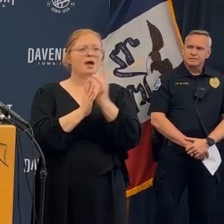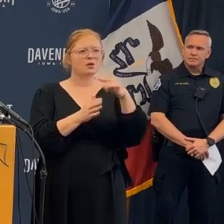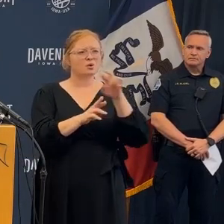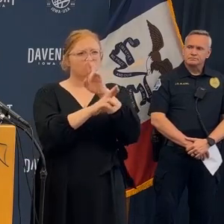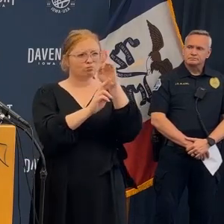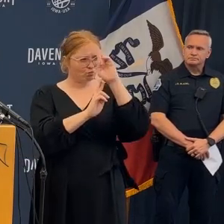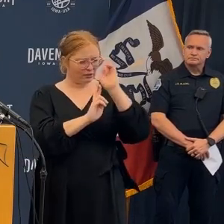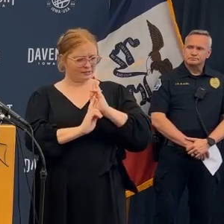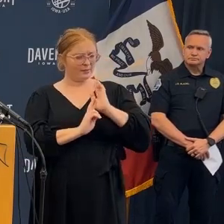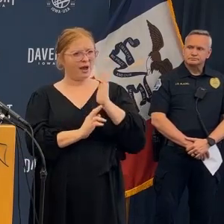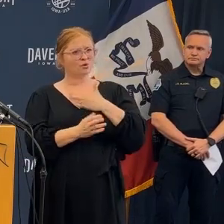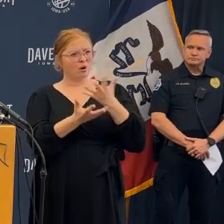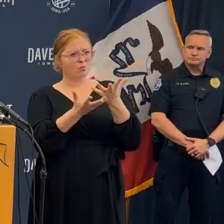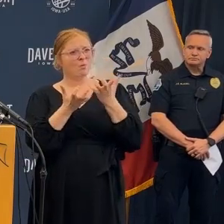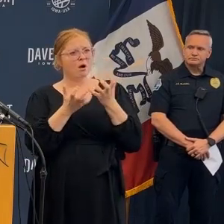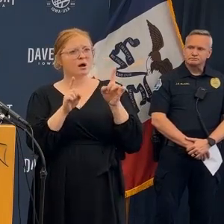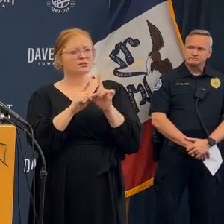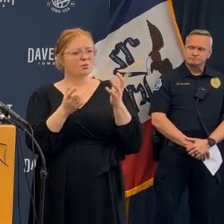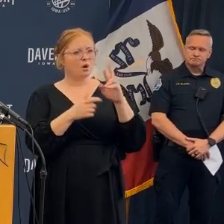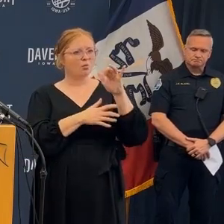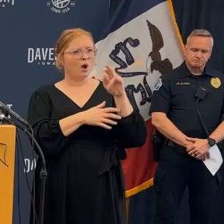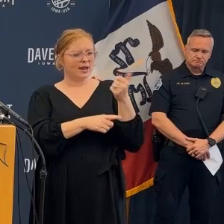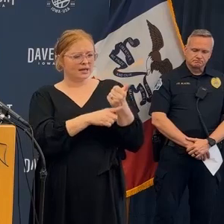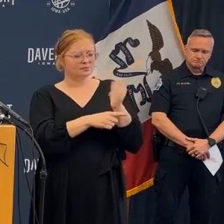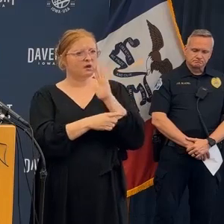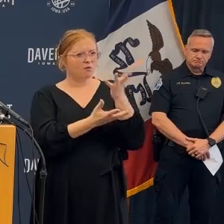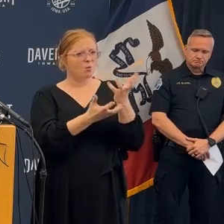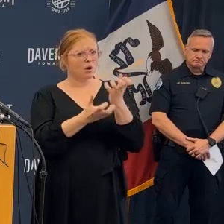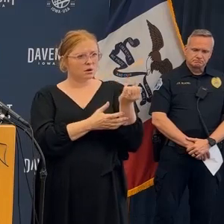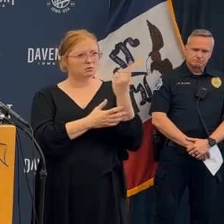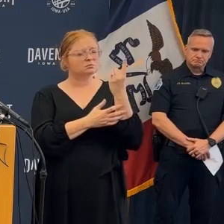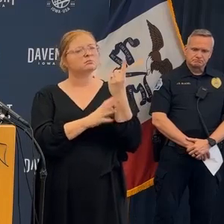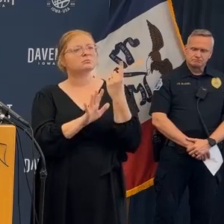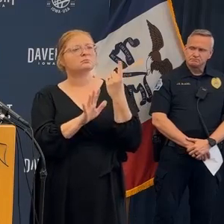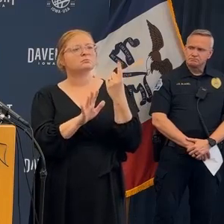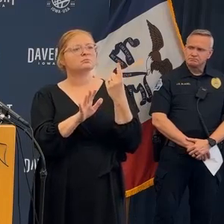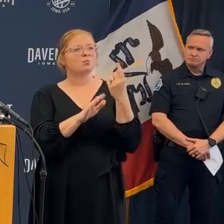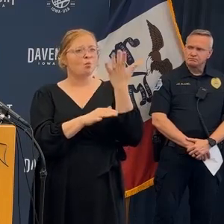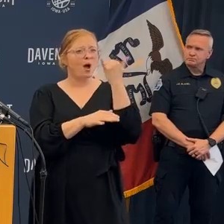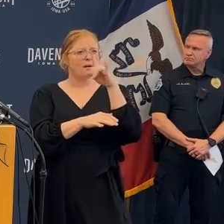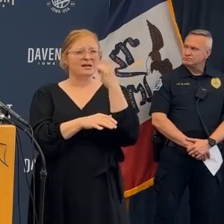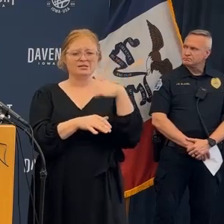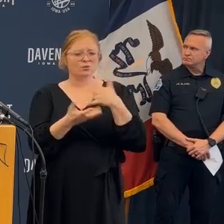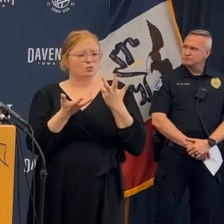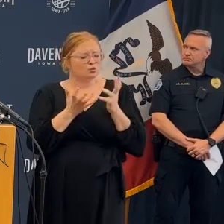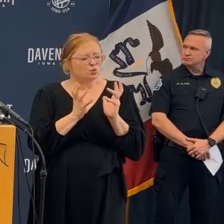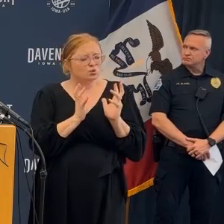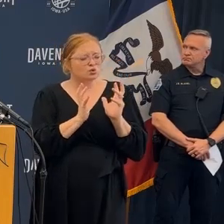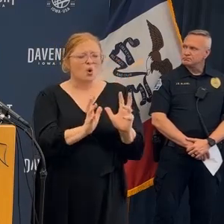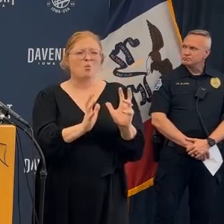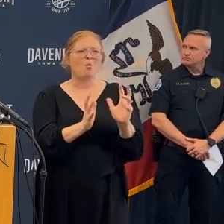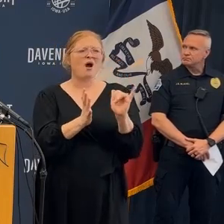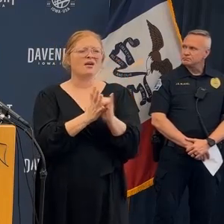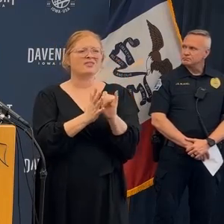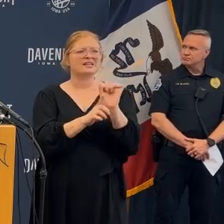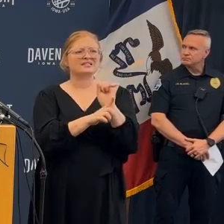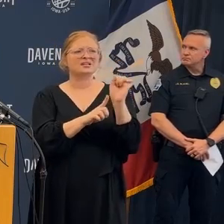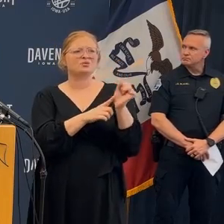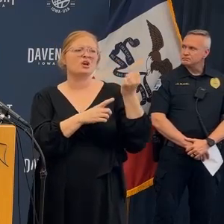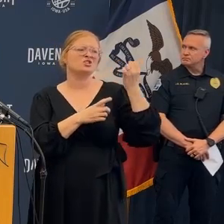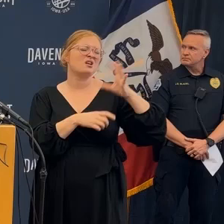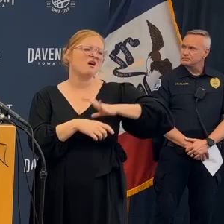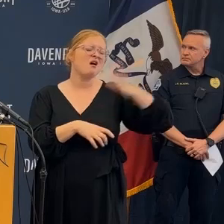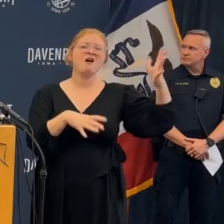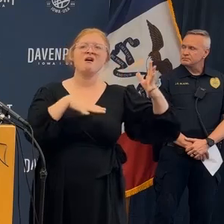we just pray that you would respect our family's wishes and what he would want, and we do